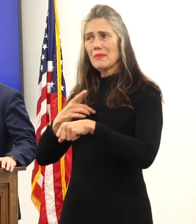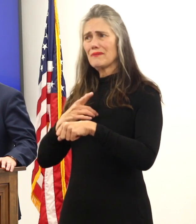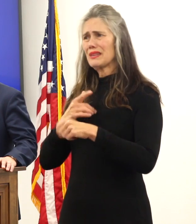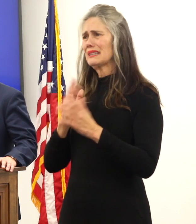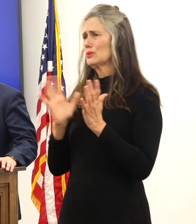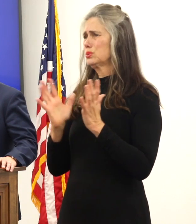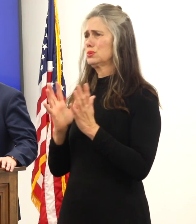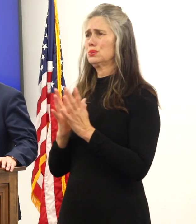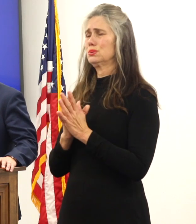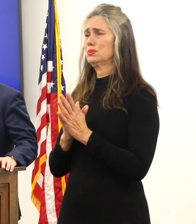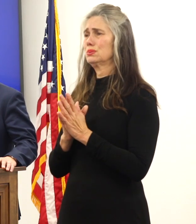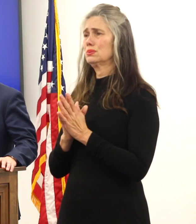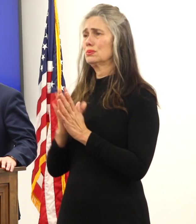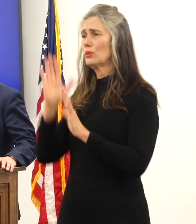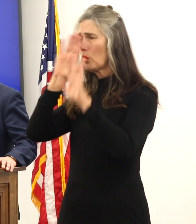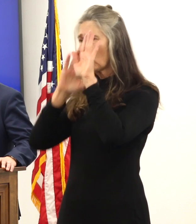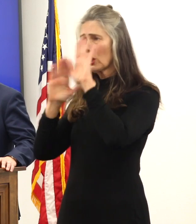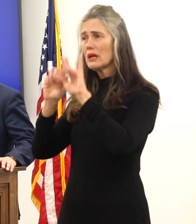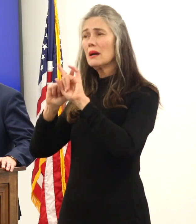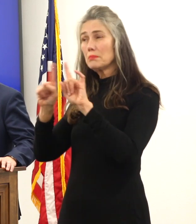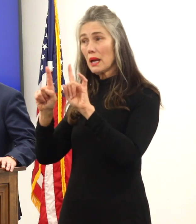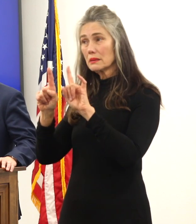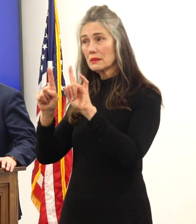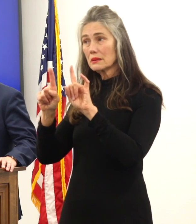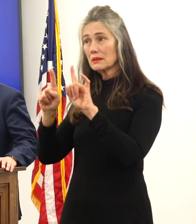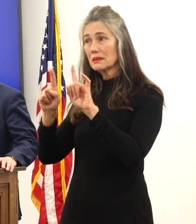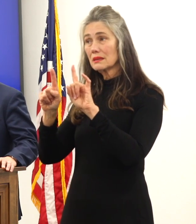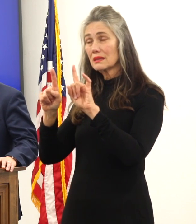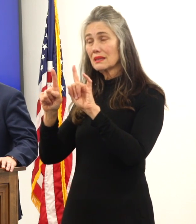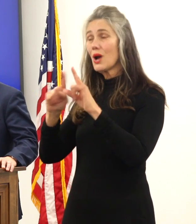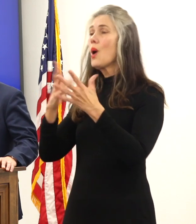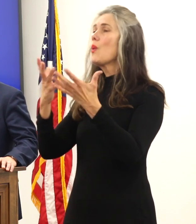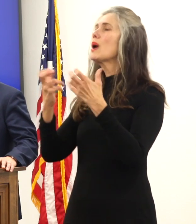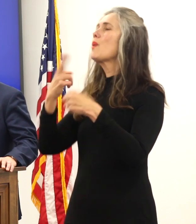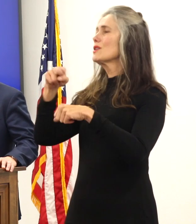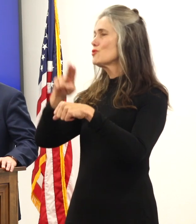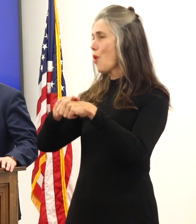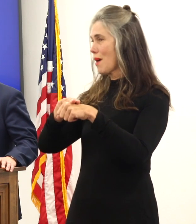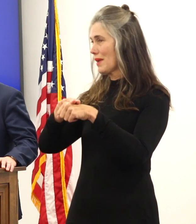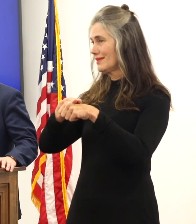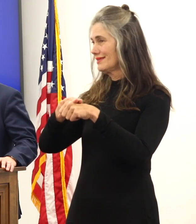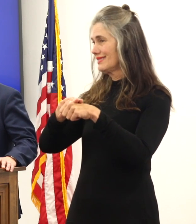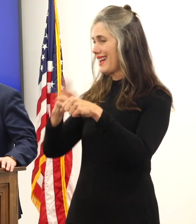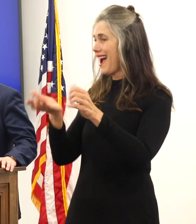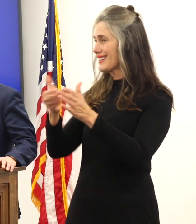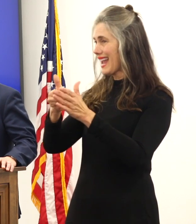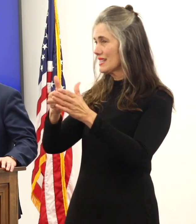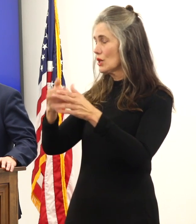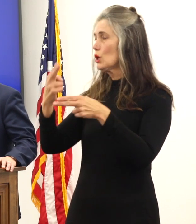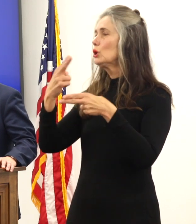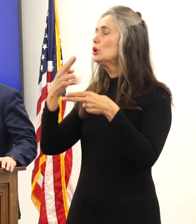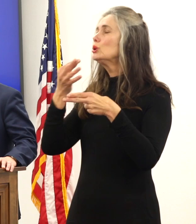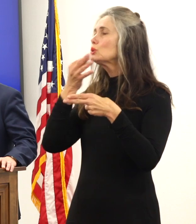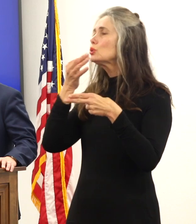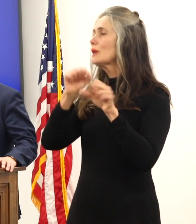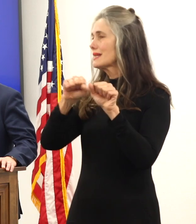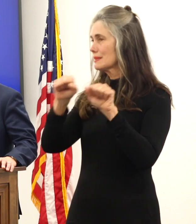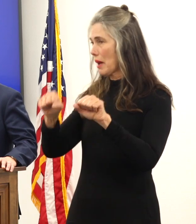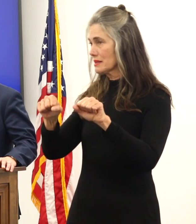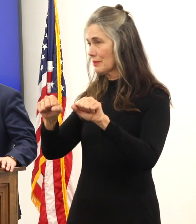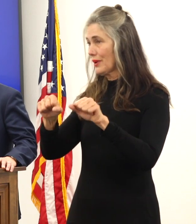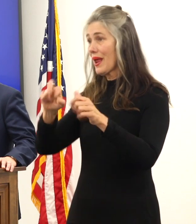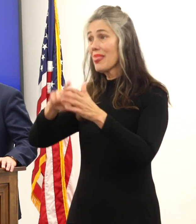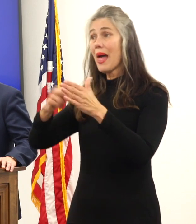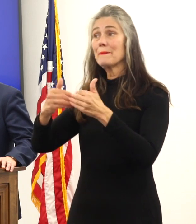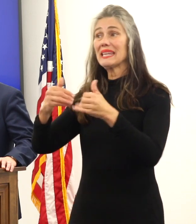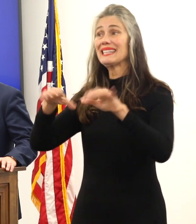important again is we in order to get back to normal as soon as we can we got to come together and do it and take the actions we need to take now